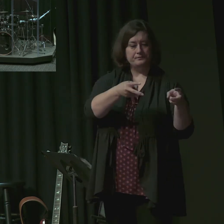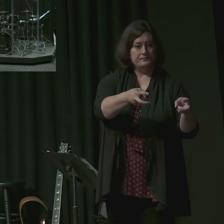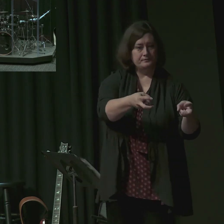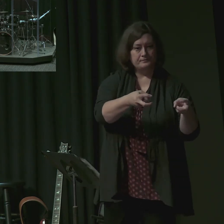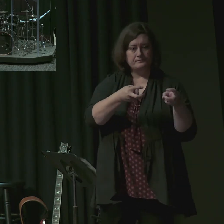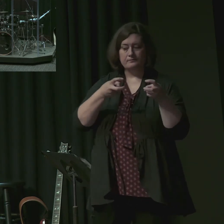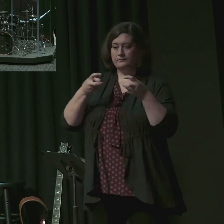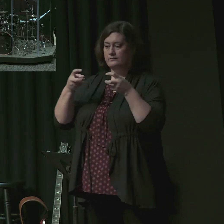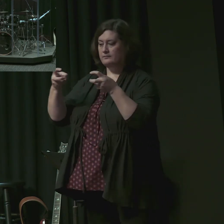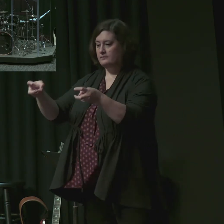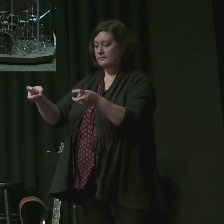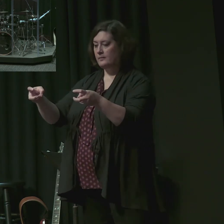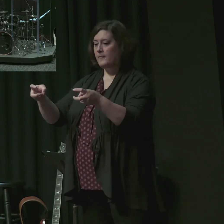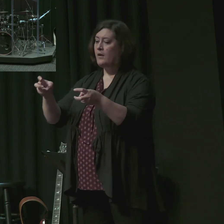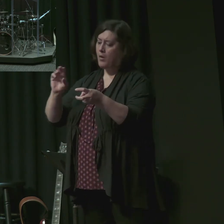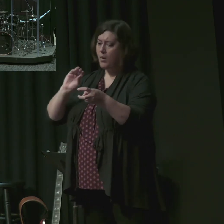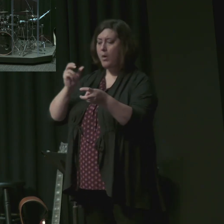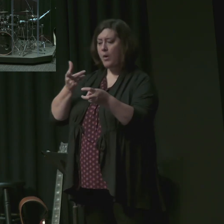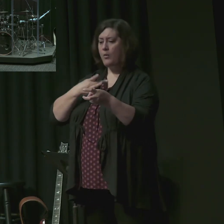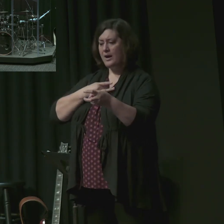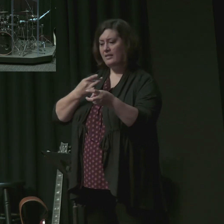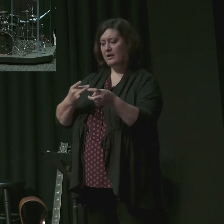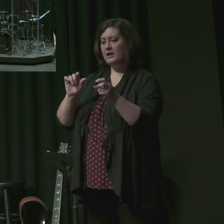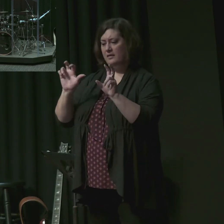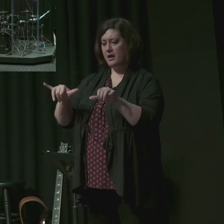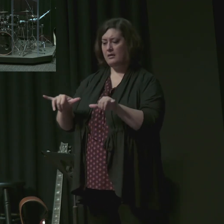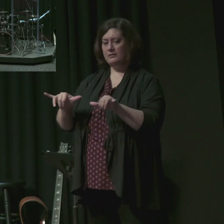in the form that God gave it.